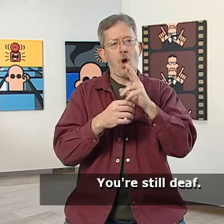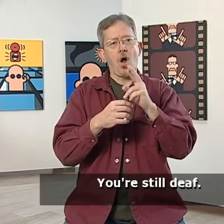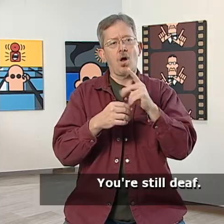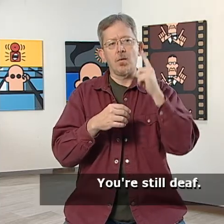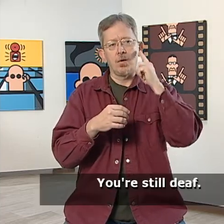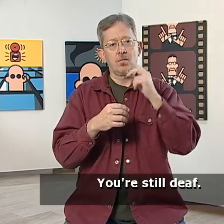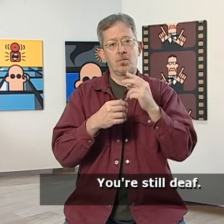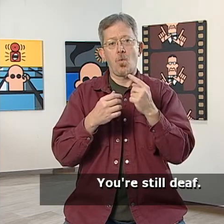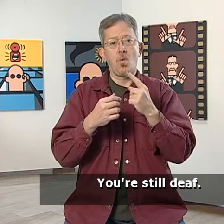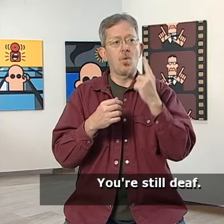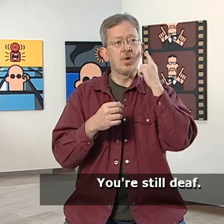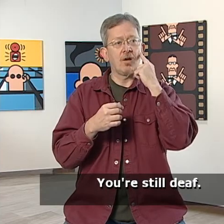You're still deaf.